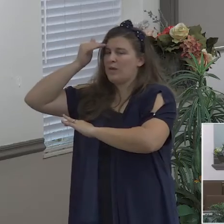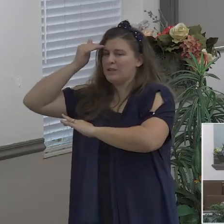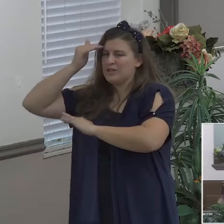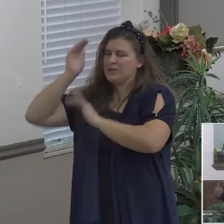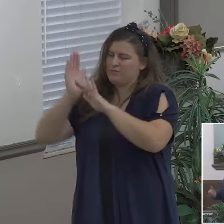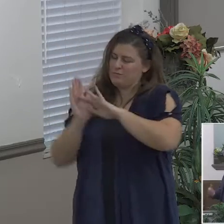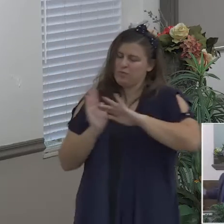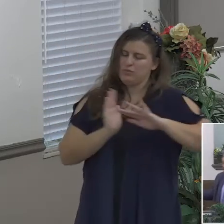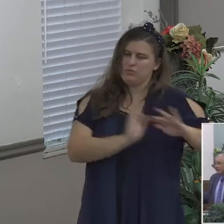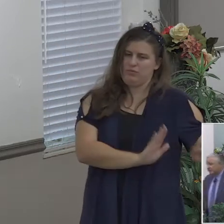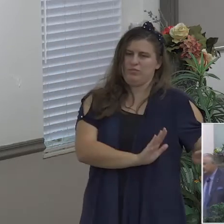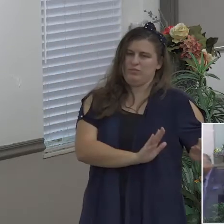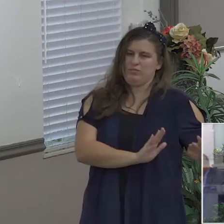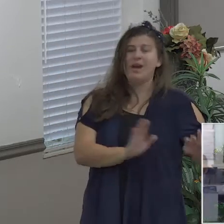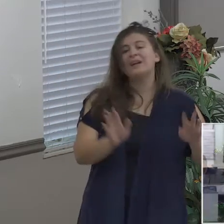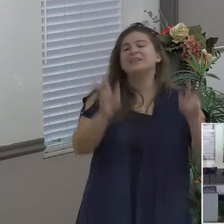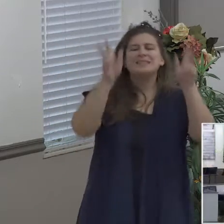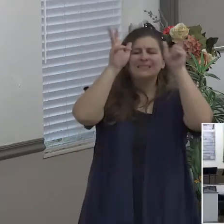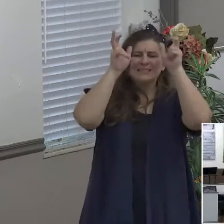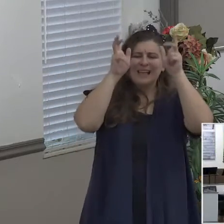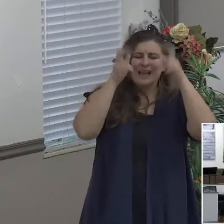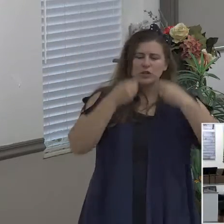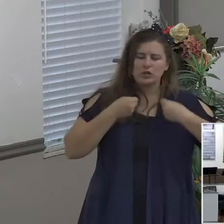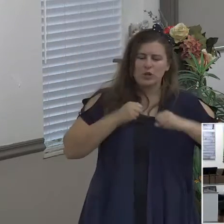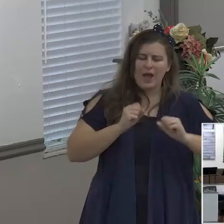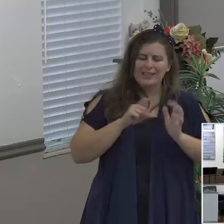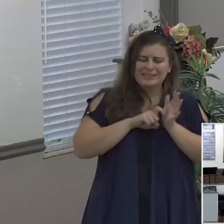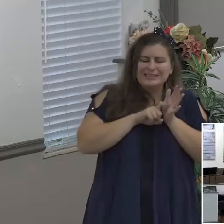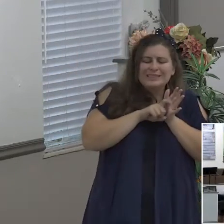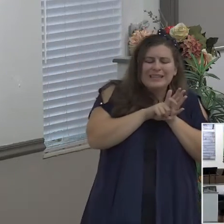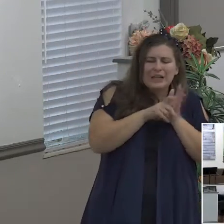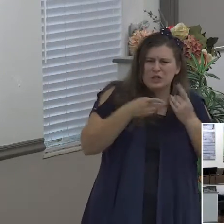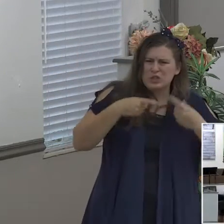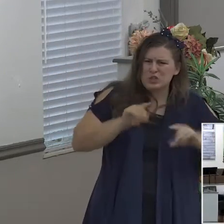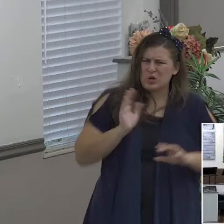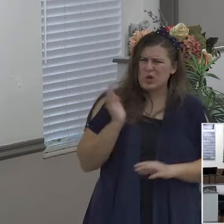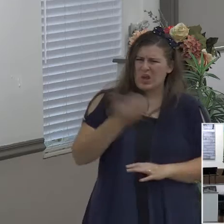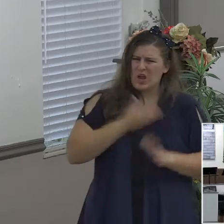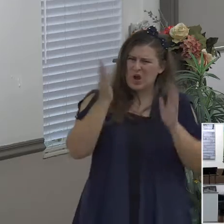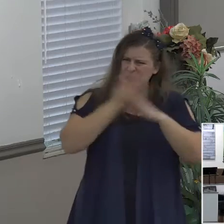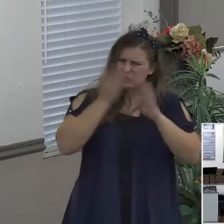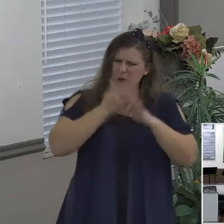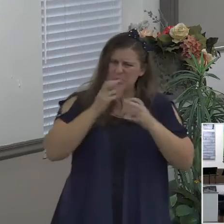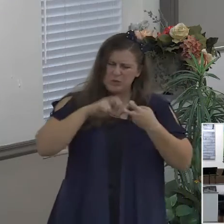in the midst of our difficulty the trial that we go through whatever it happens to be